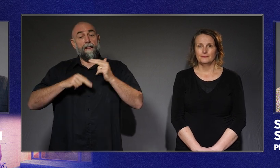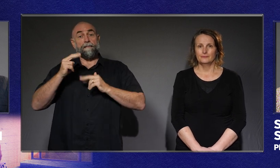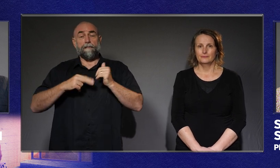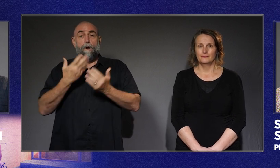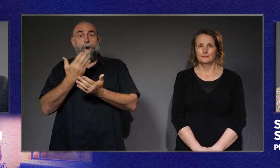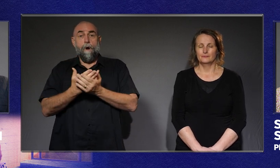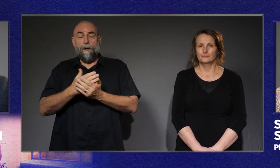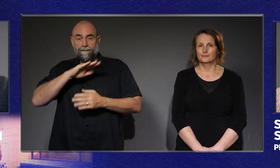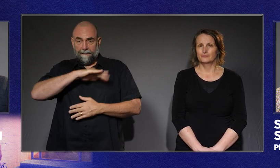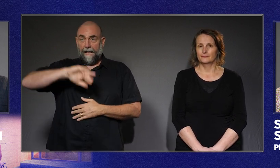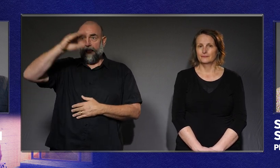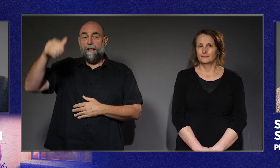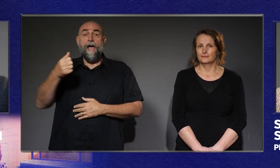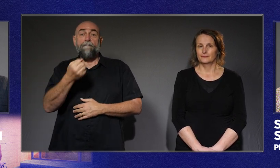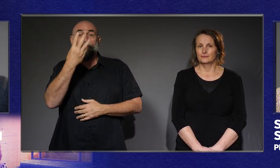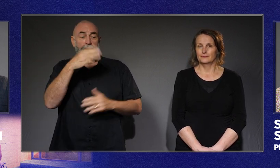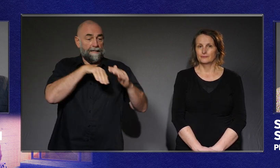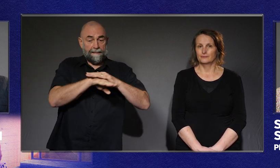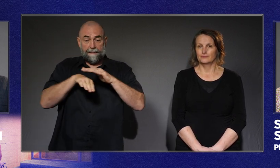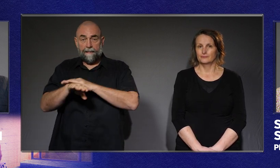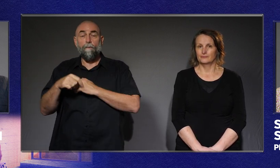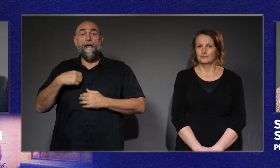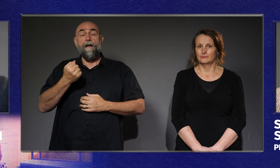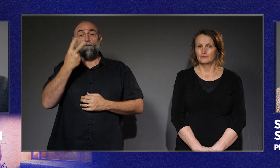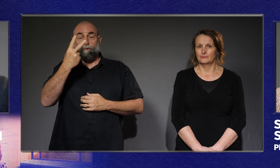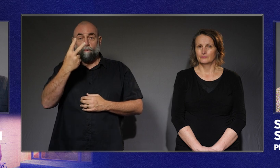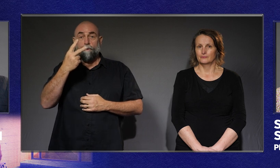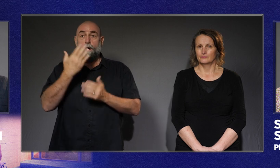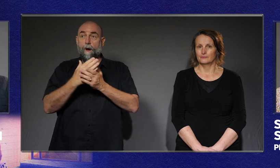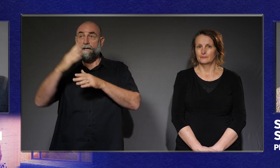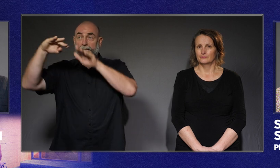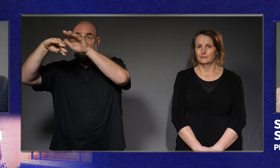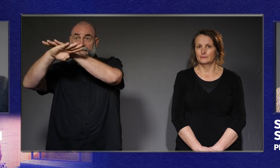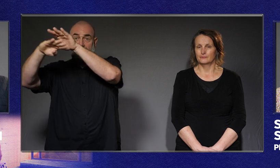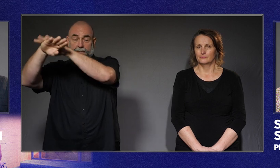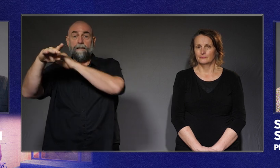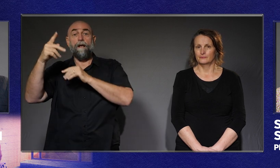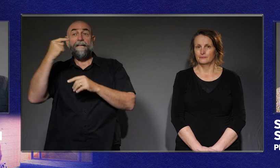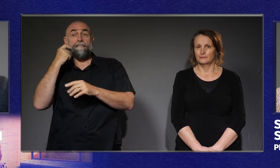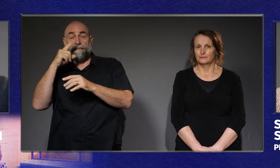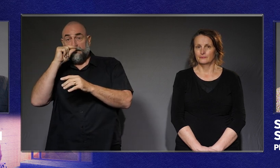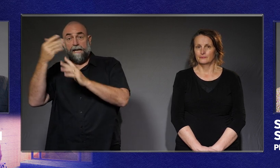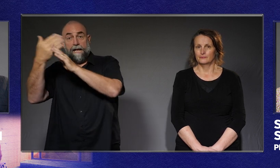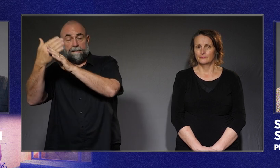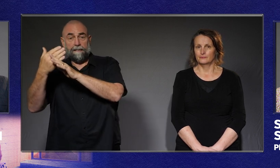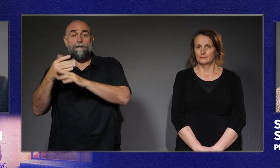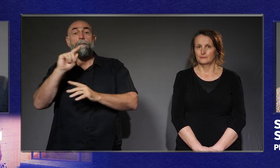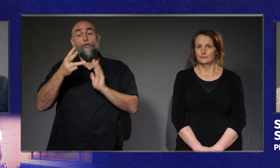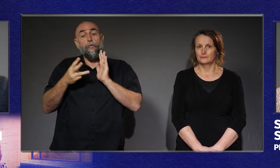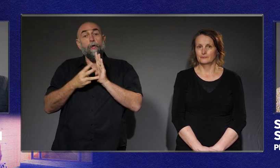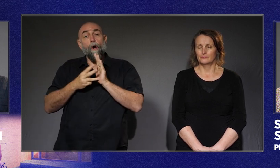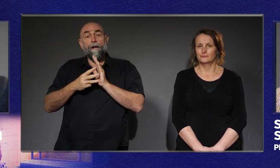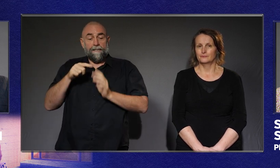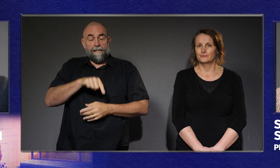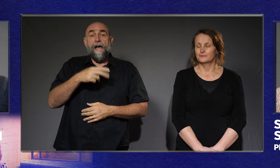There are three entrances. Two on the top side of the hill, which are accessible. And a third, the one in question, is a grand